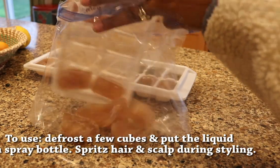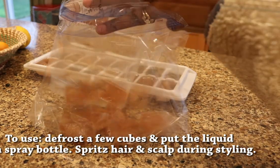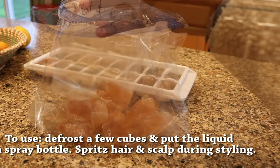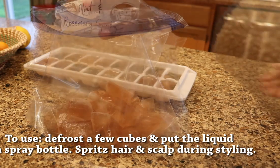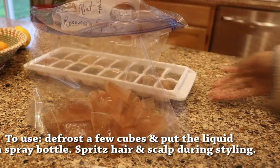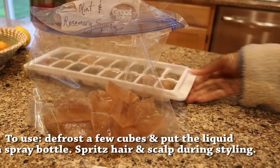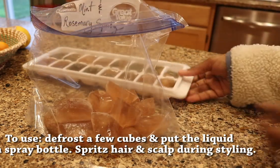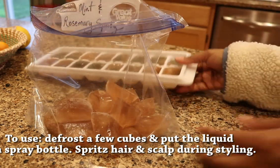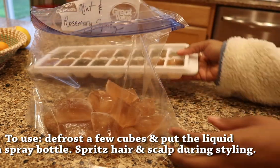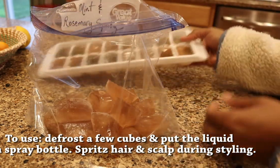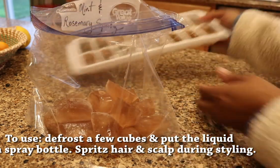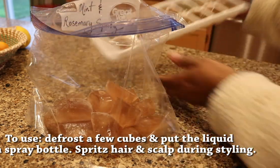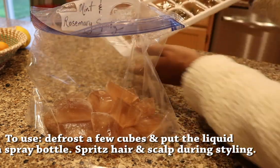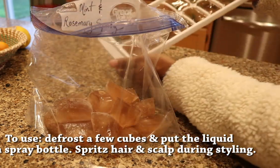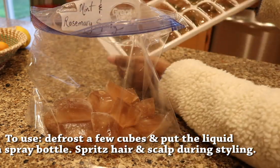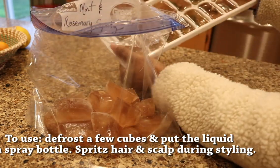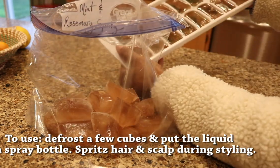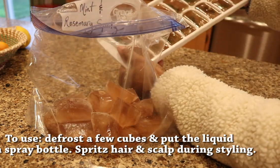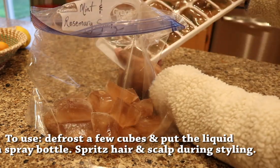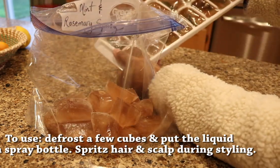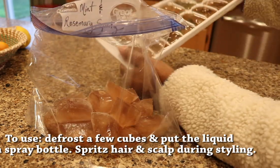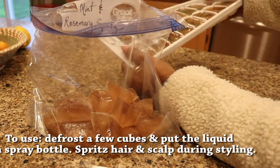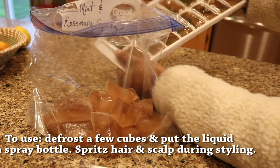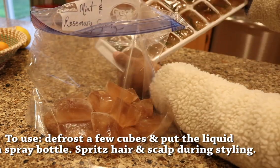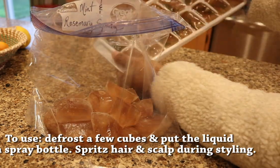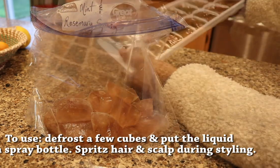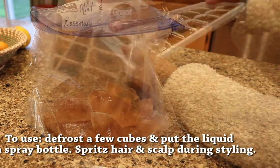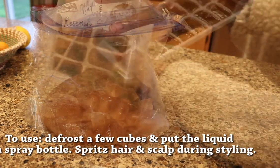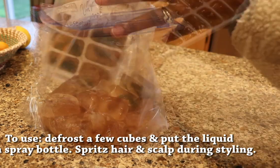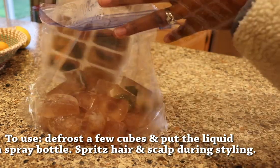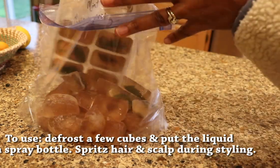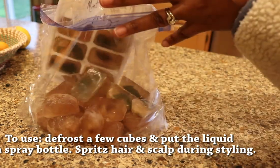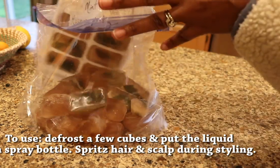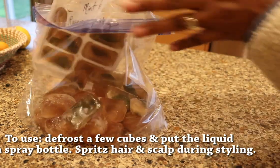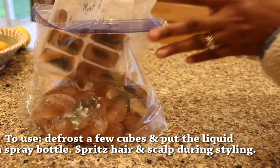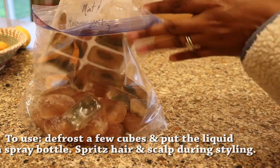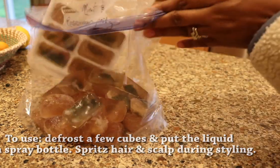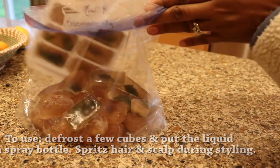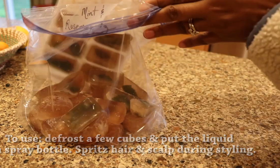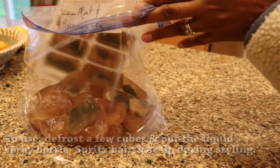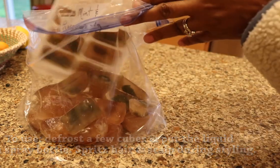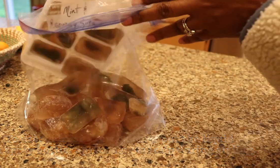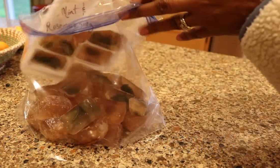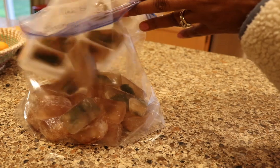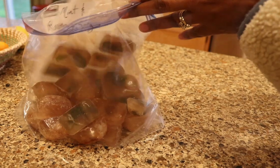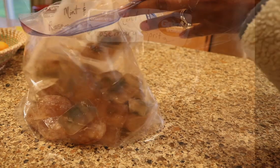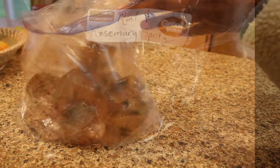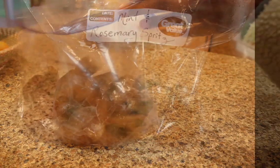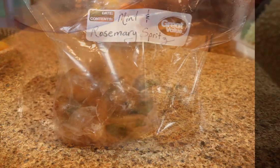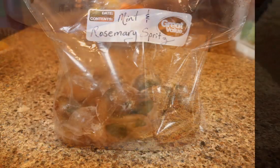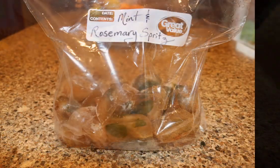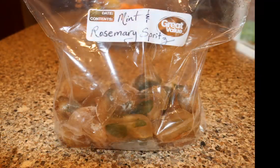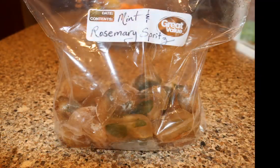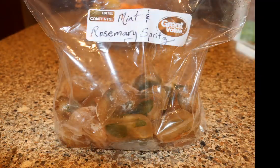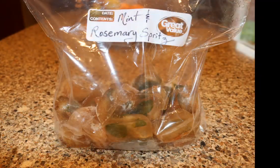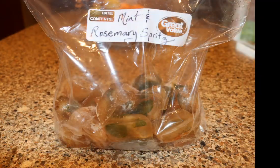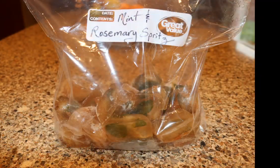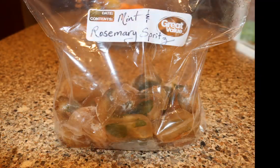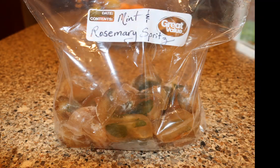defrost them before your wash day or before you start styling. And then you can just put that straight into your spray bottle and go